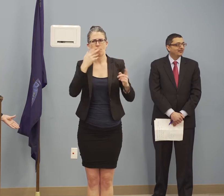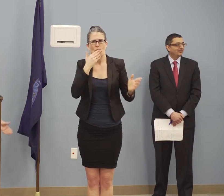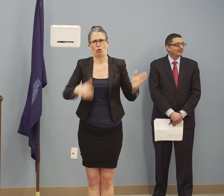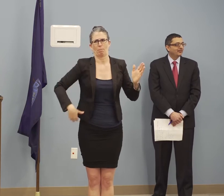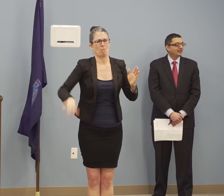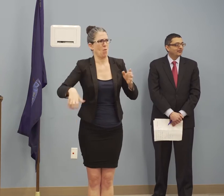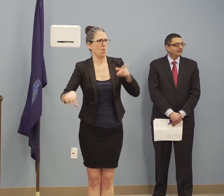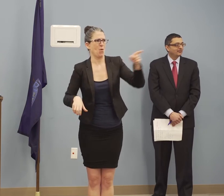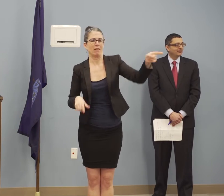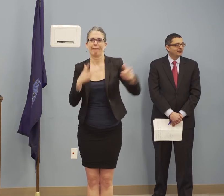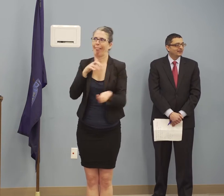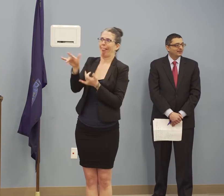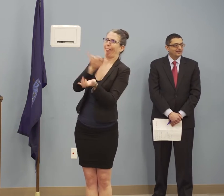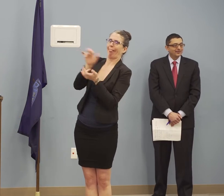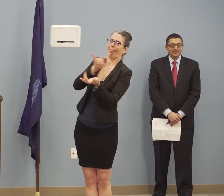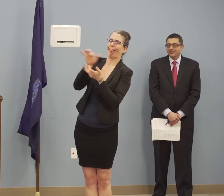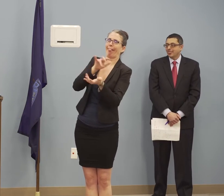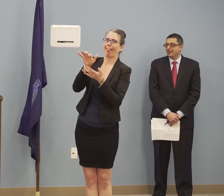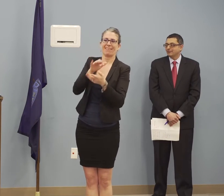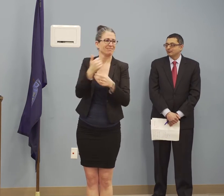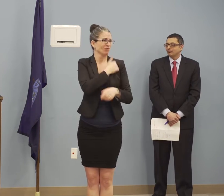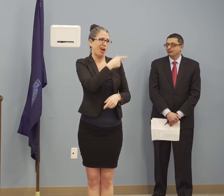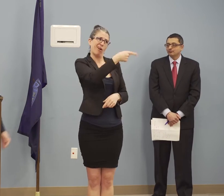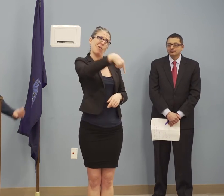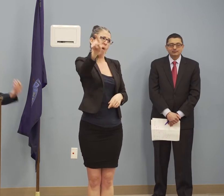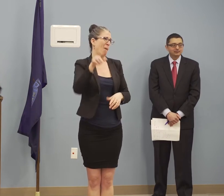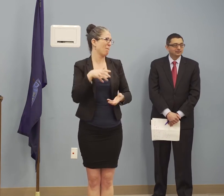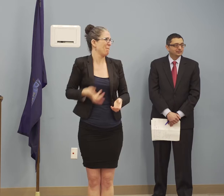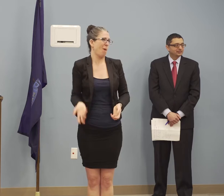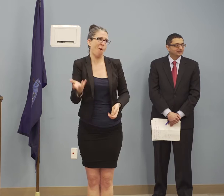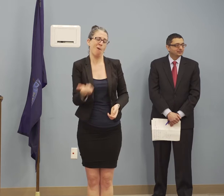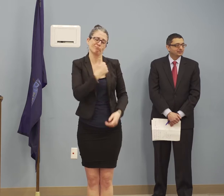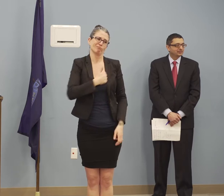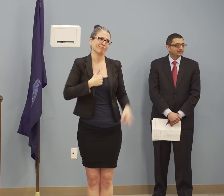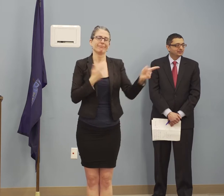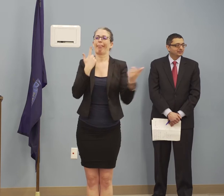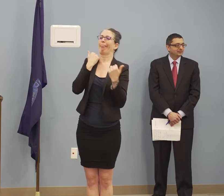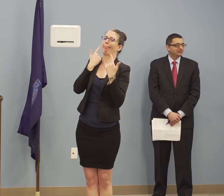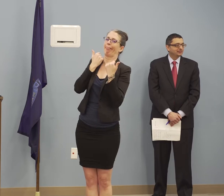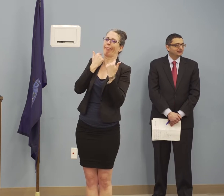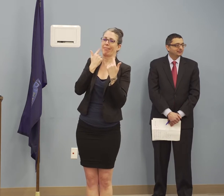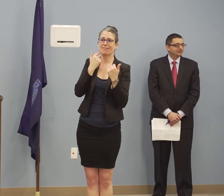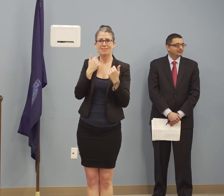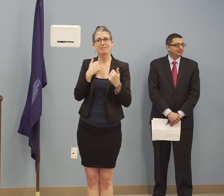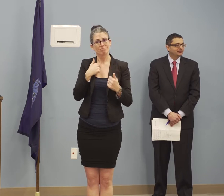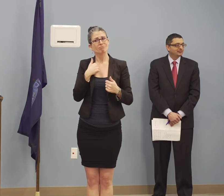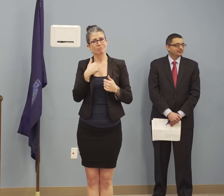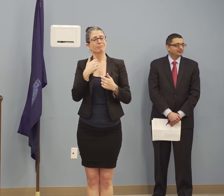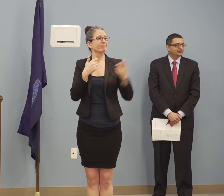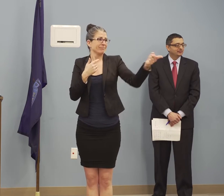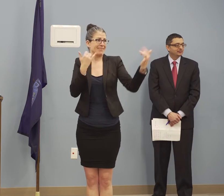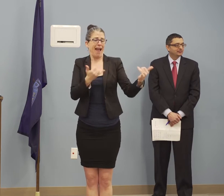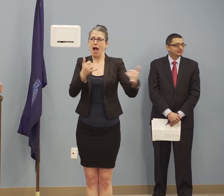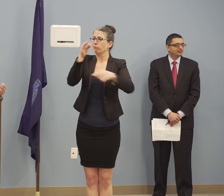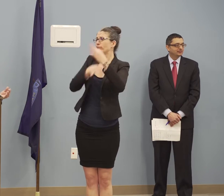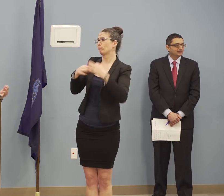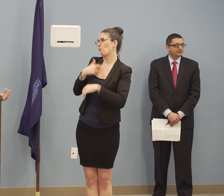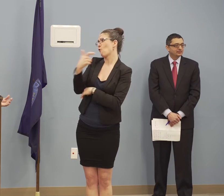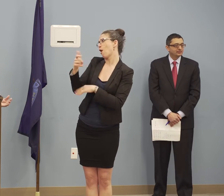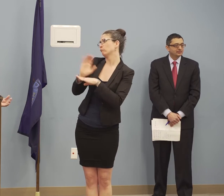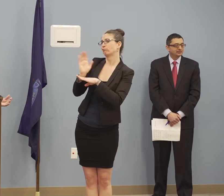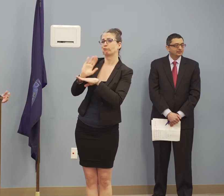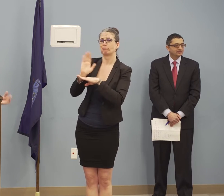going to the movies. I like to go out to eat now and then. You know, the things that we've all sort of taken for granted for many years our